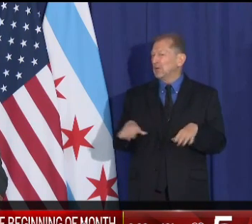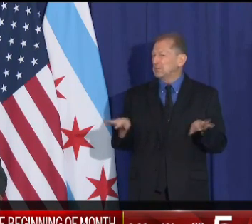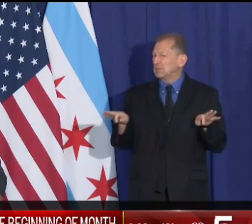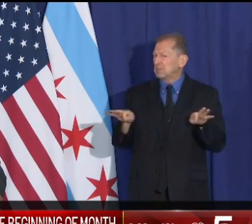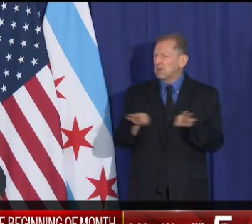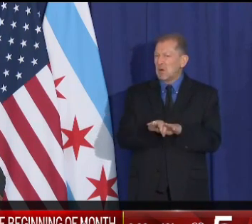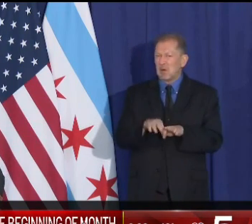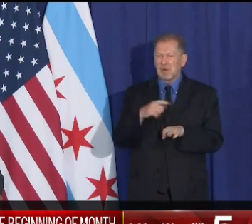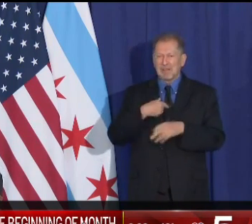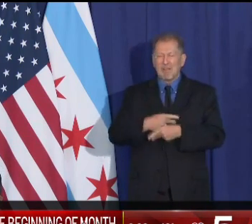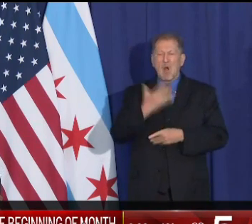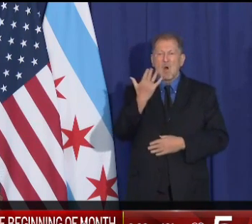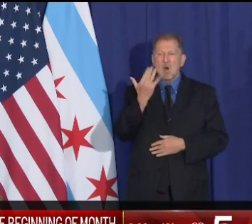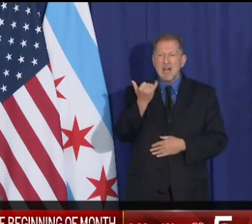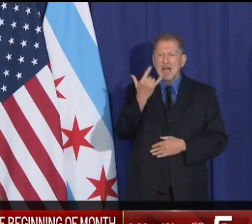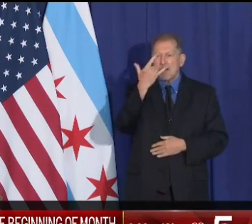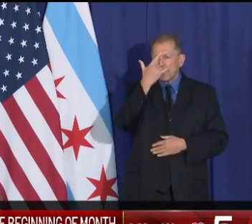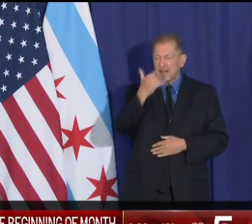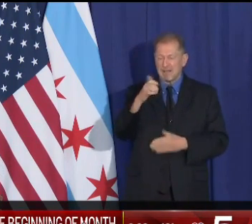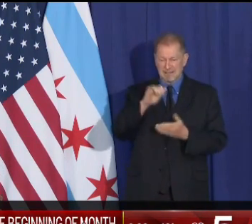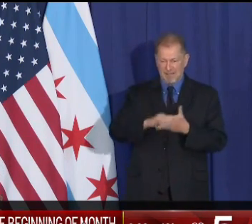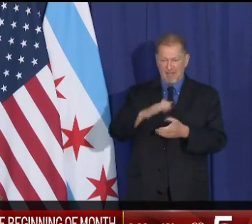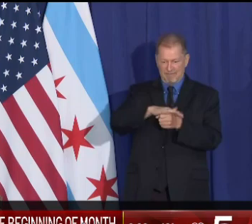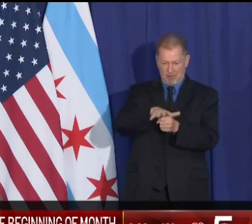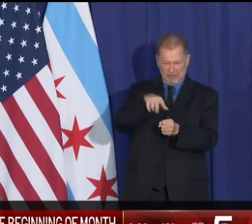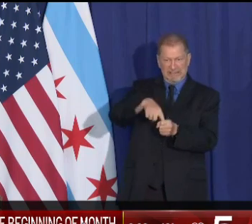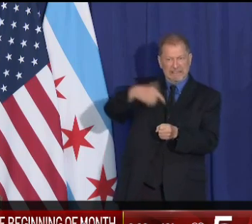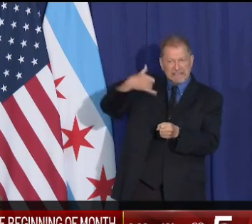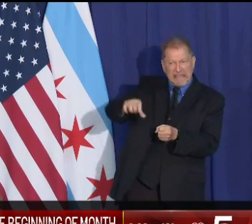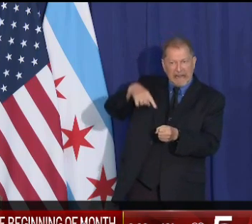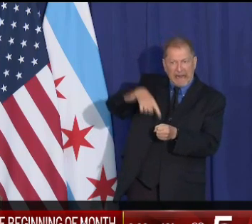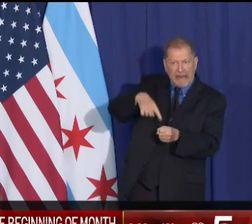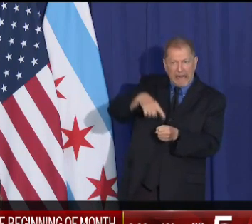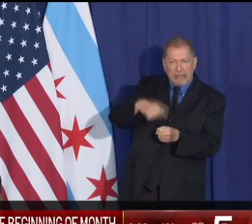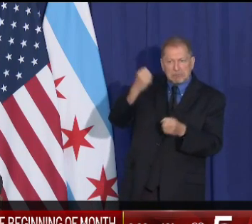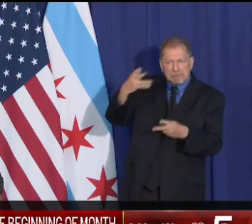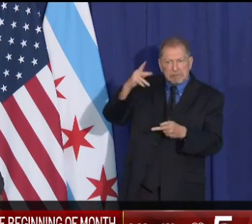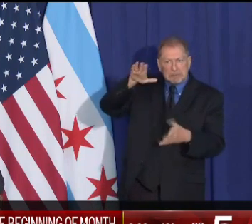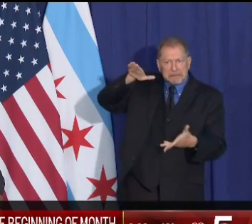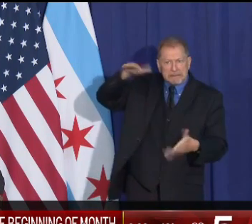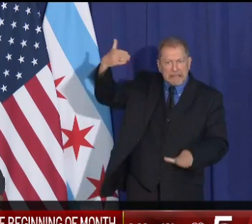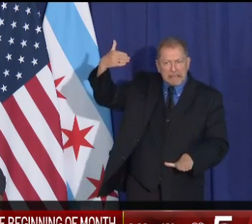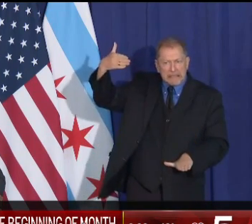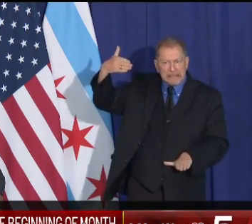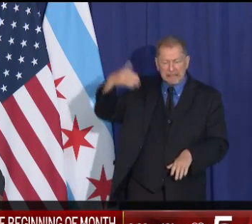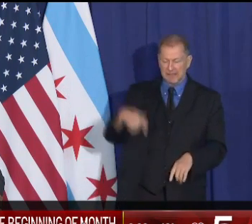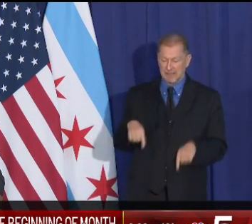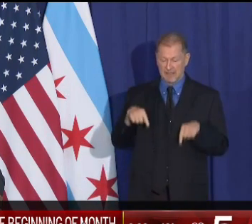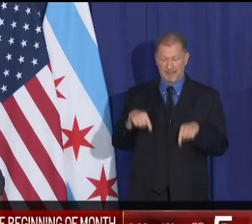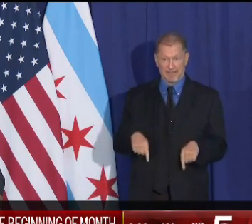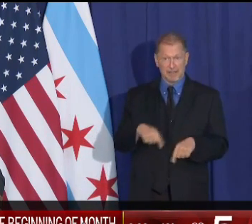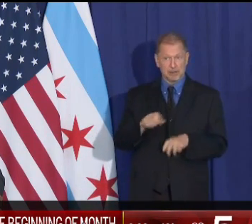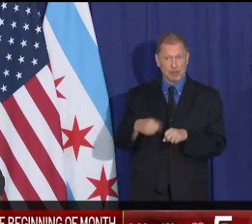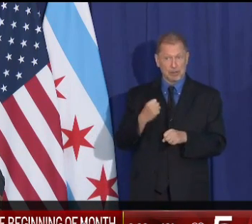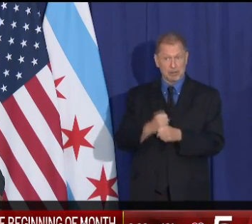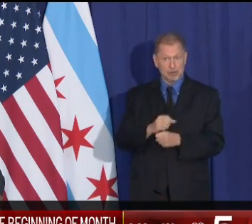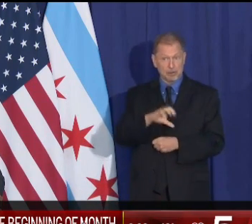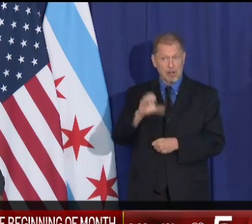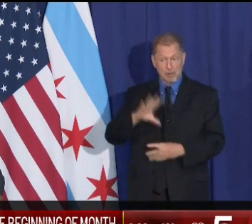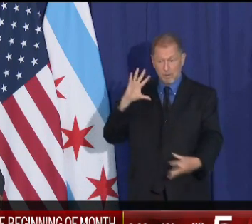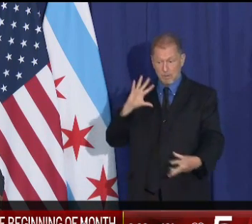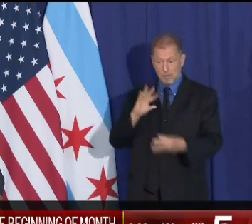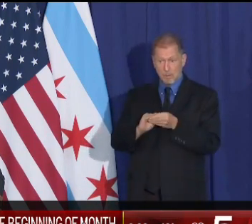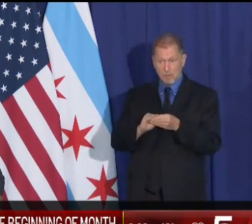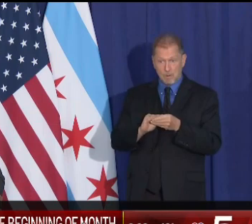down. The virus is real. It is deadly. Already this year, tragically, over 3